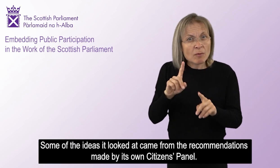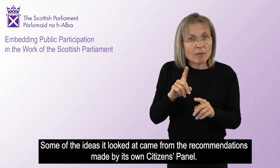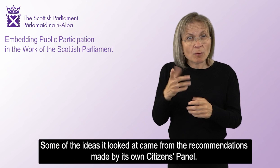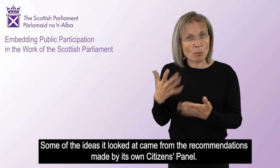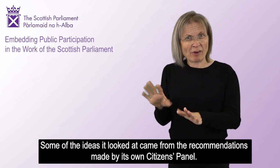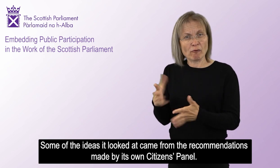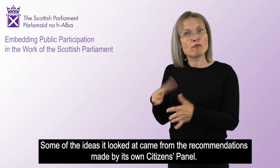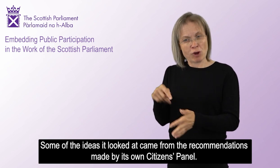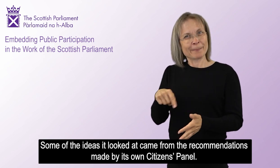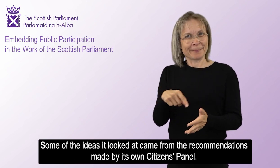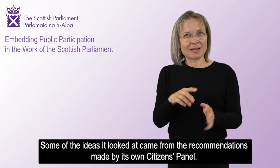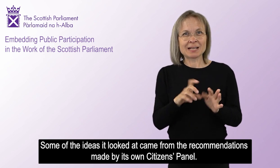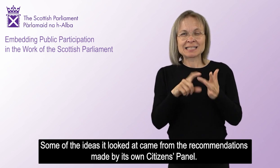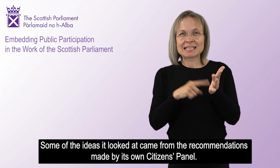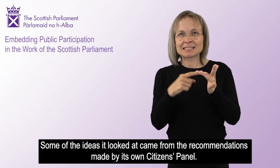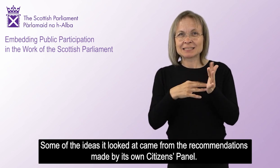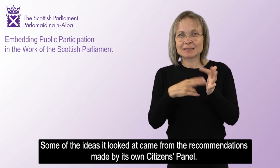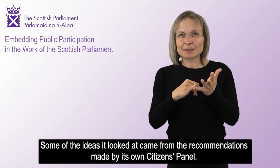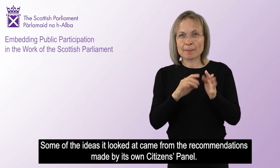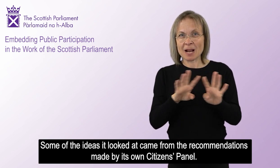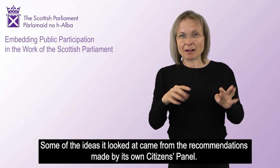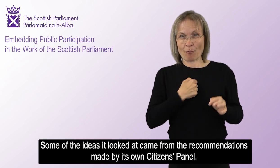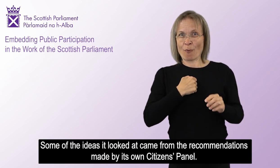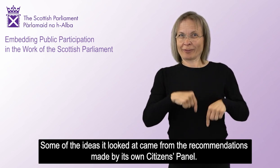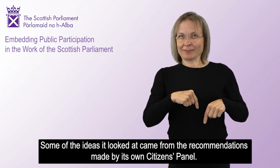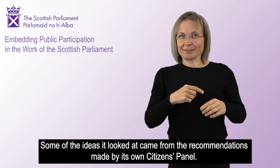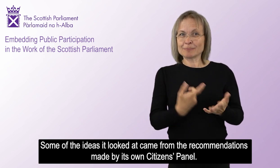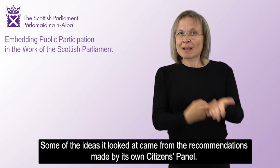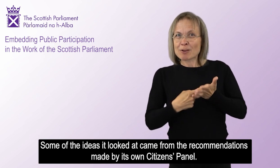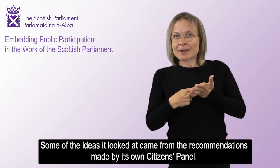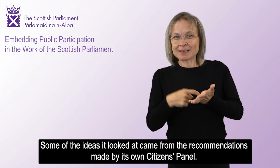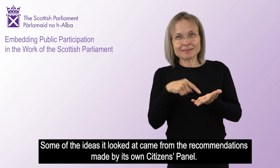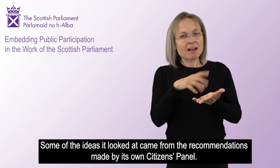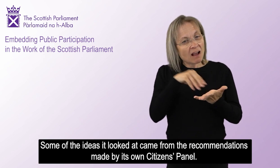Some of the ideas it looked at came from the recommendations made by its own citizens' panel.